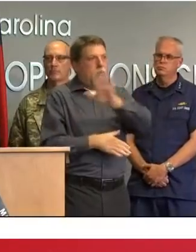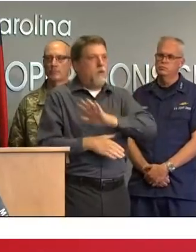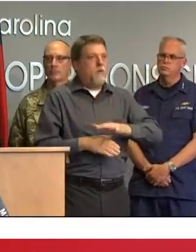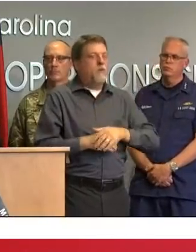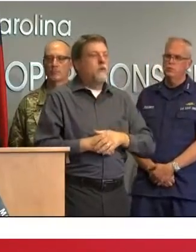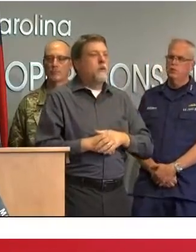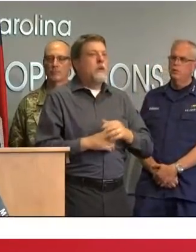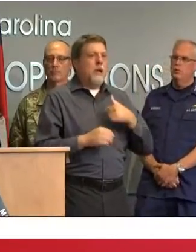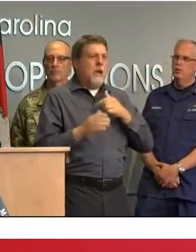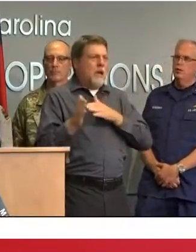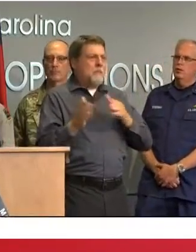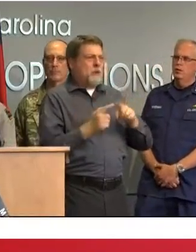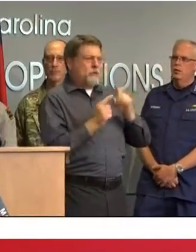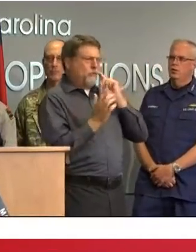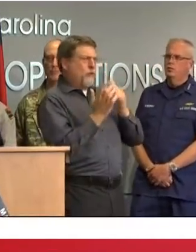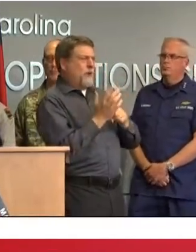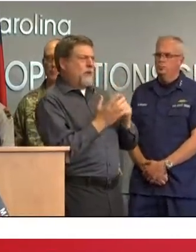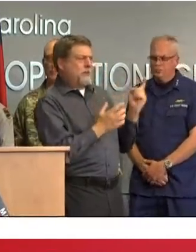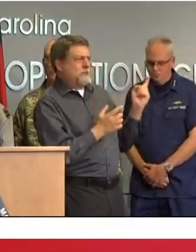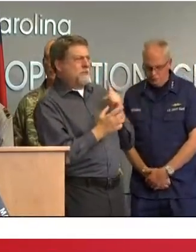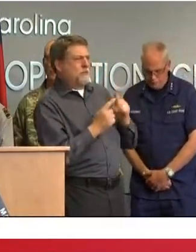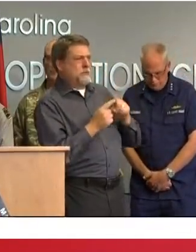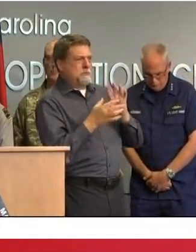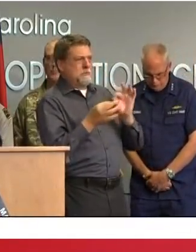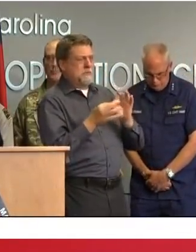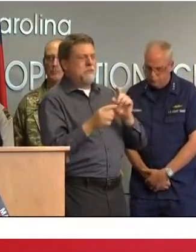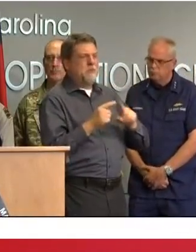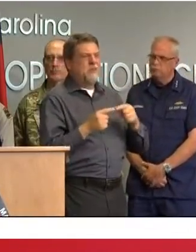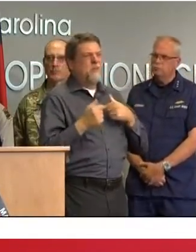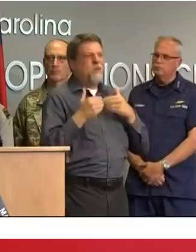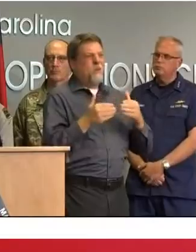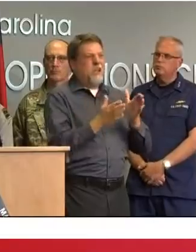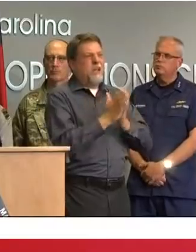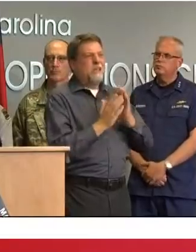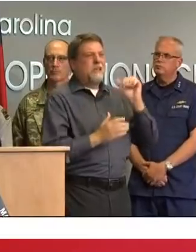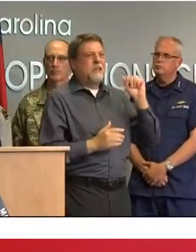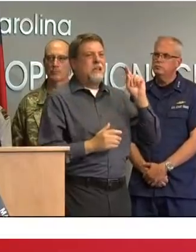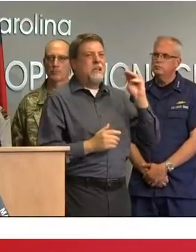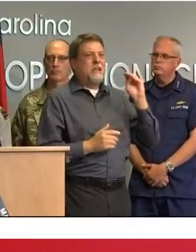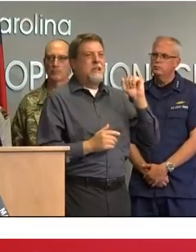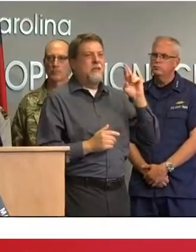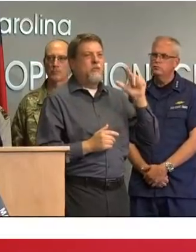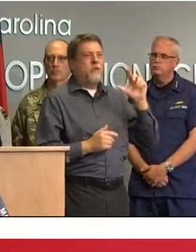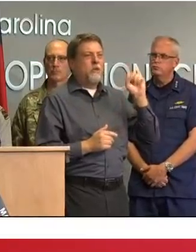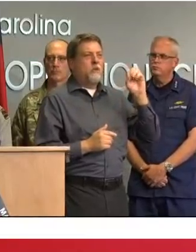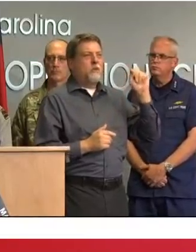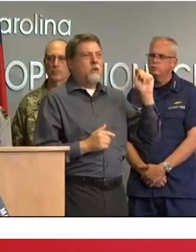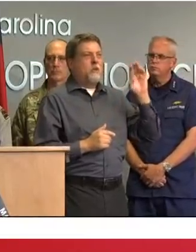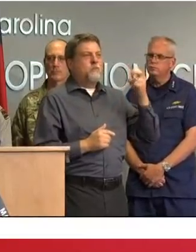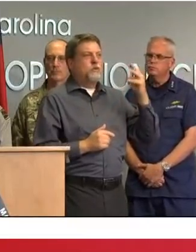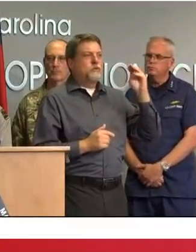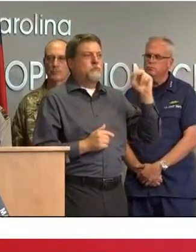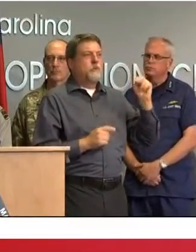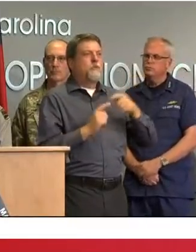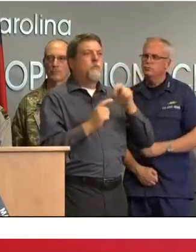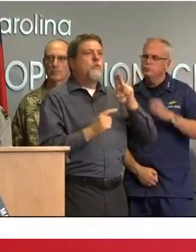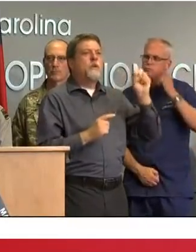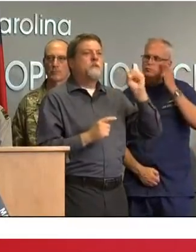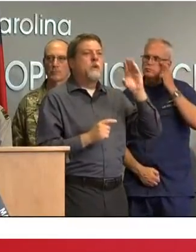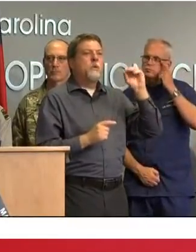him to speak and now is a good time i want to recognize admiral scott bushman of the u.s coast guard